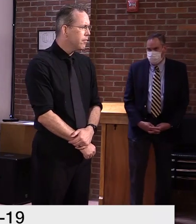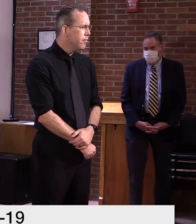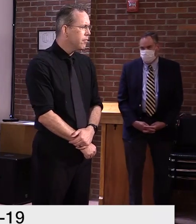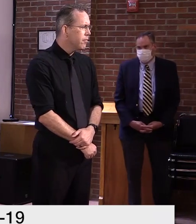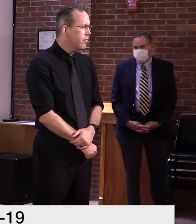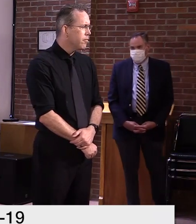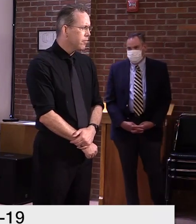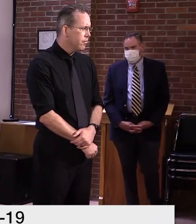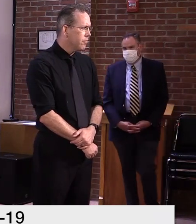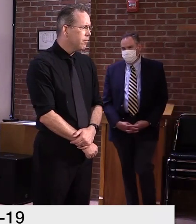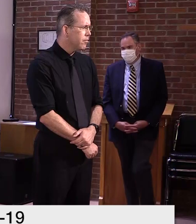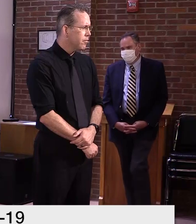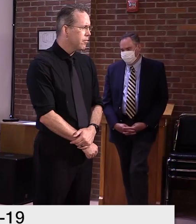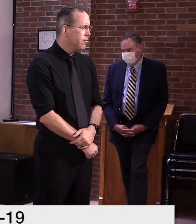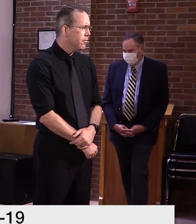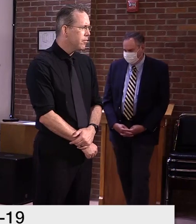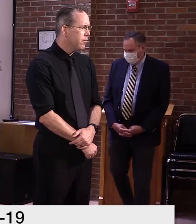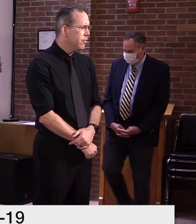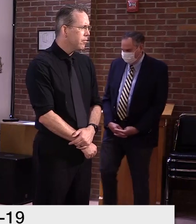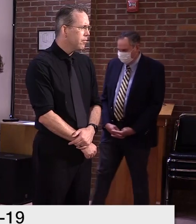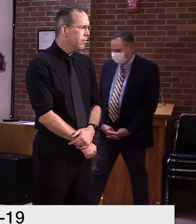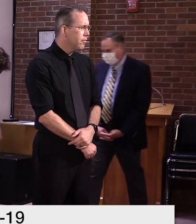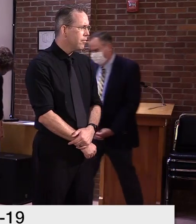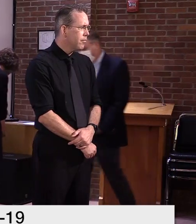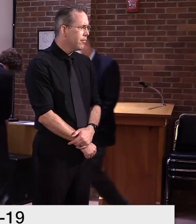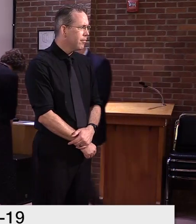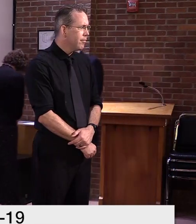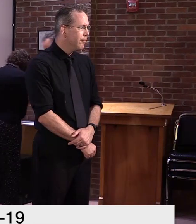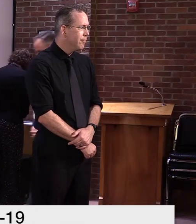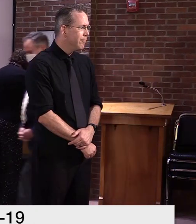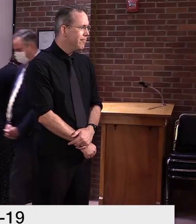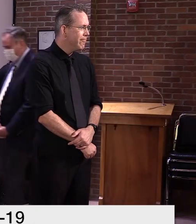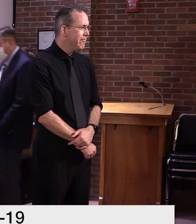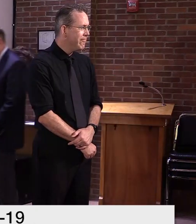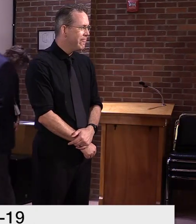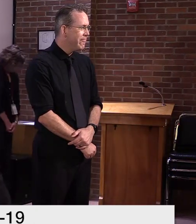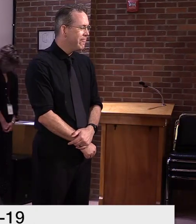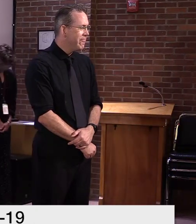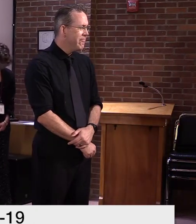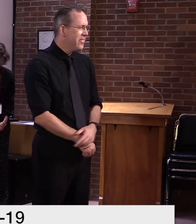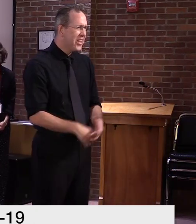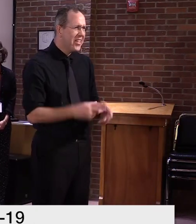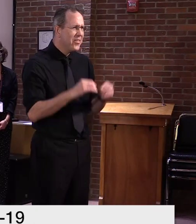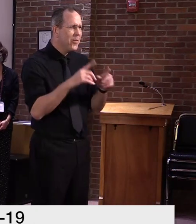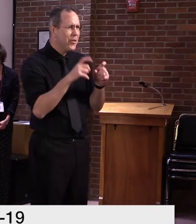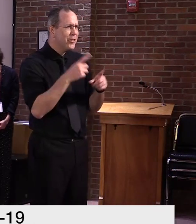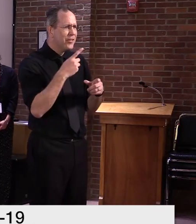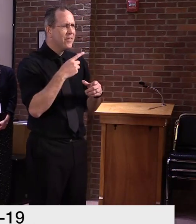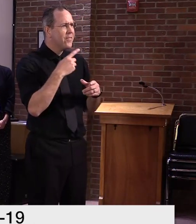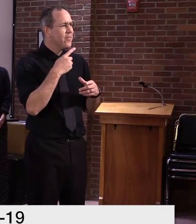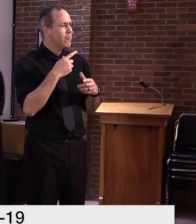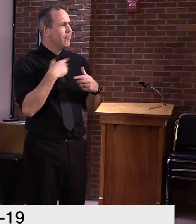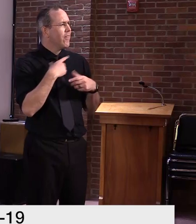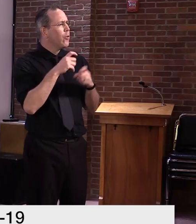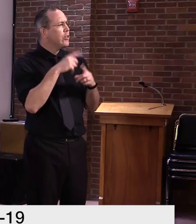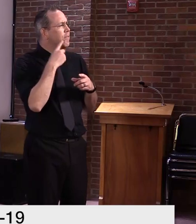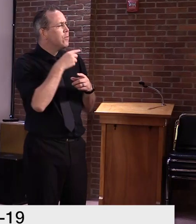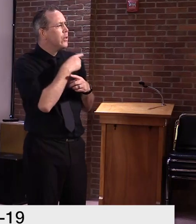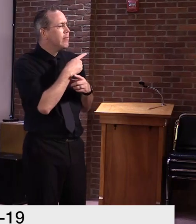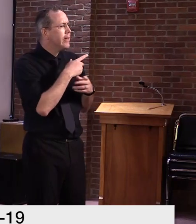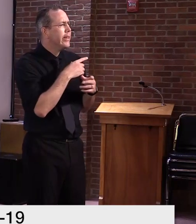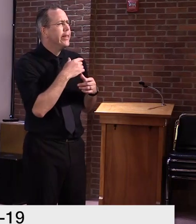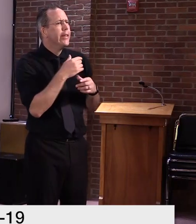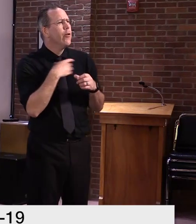Um, he's felt pretty left out here today, so he's longing to answer a question. I see him working on the sideline there. Um,